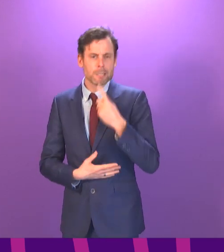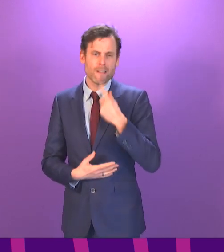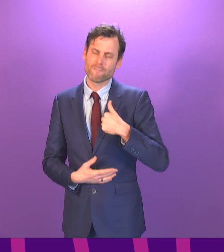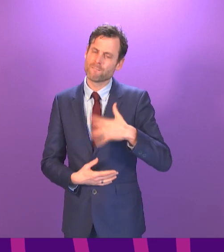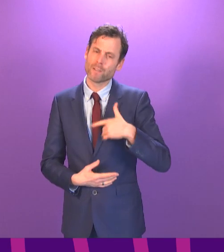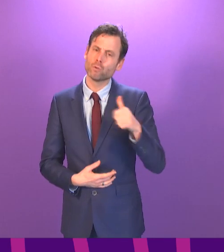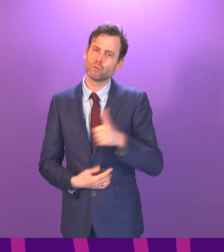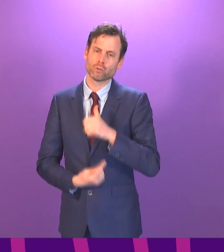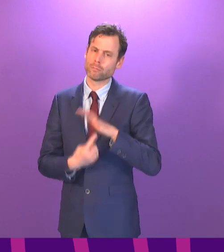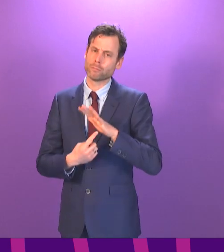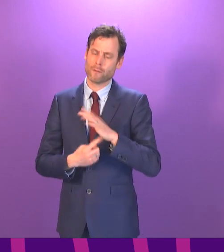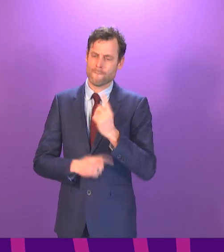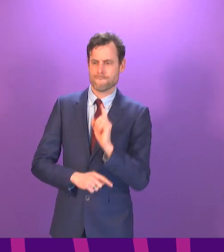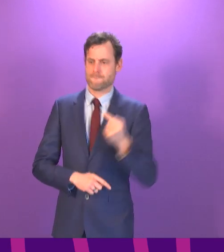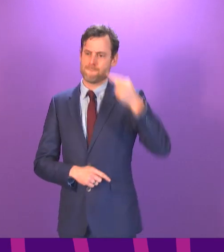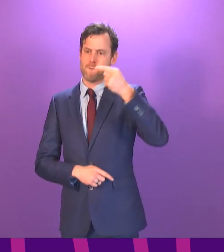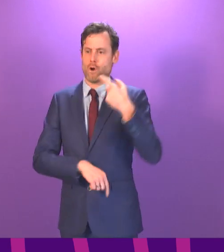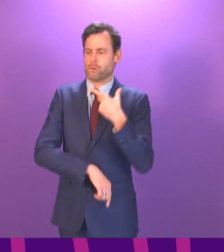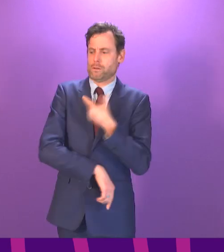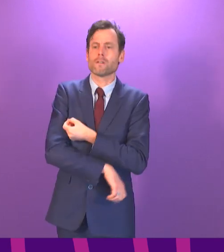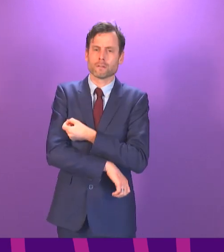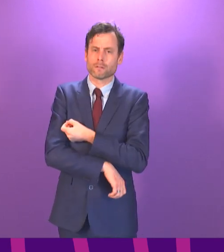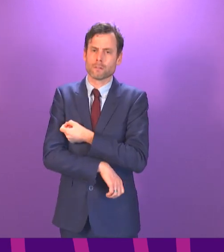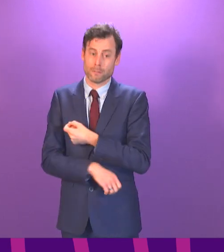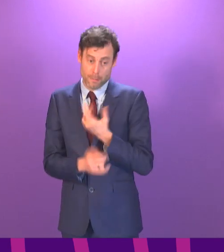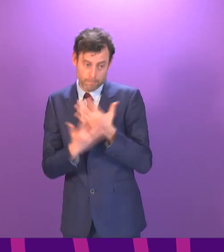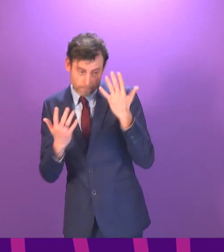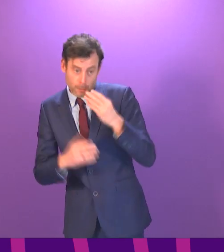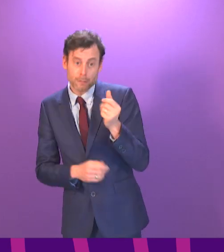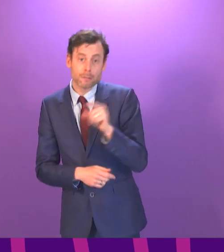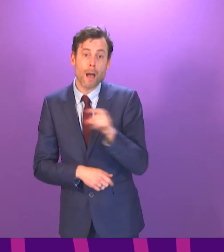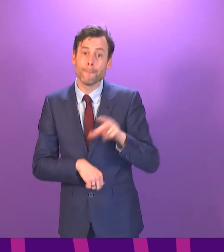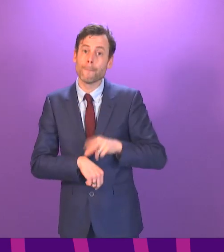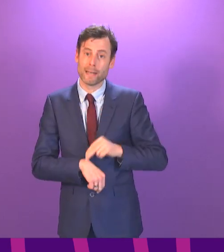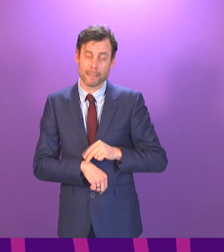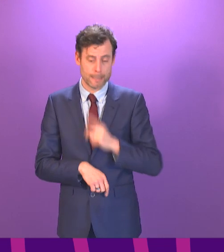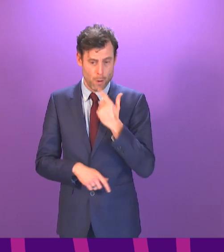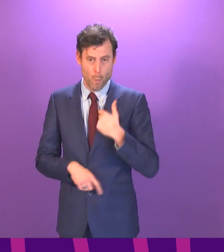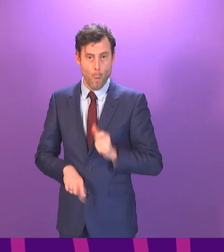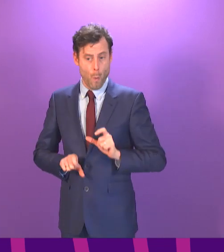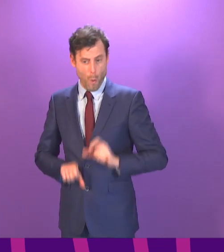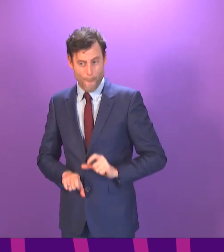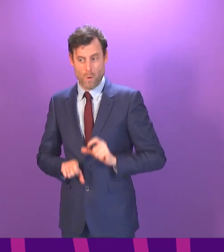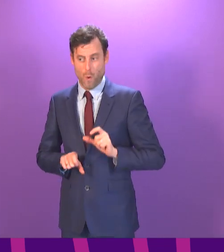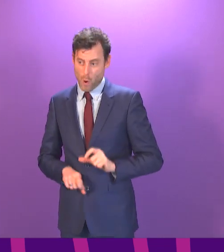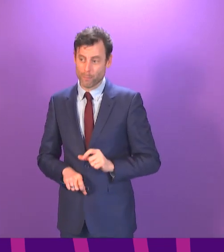prioritised when it comes to receiving the Covid vaccine and I have spoken to some officers in particular who have had to self-isolate either three or four times since